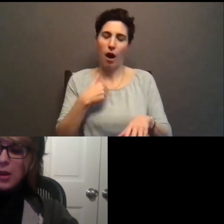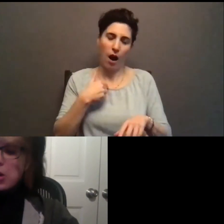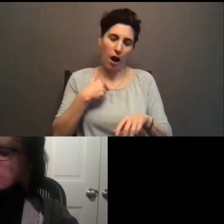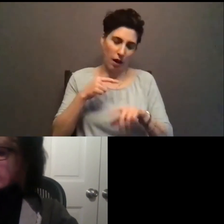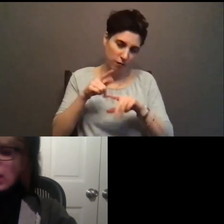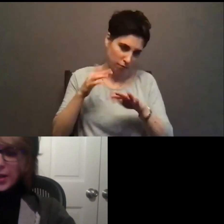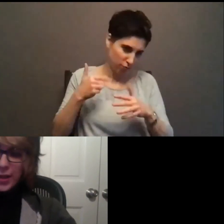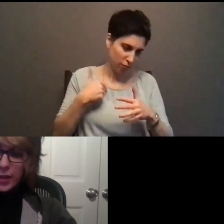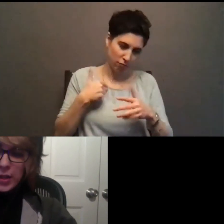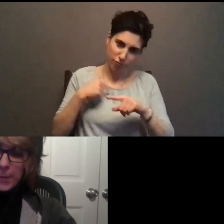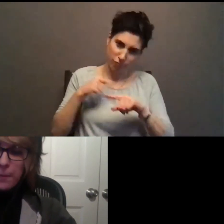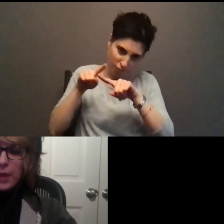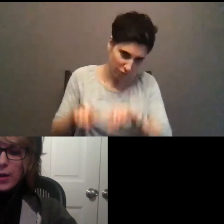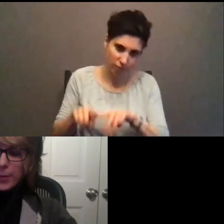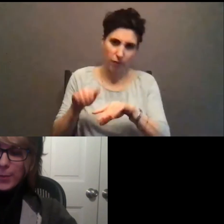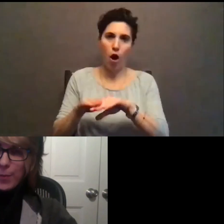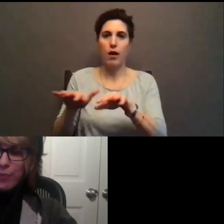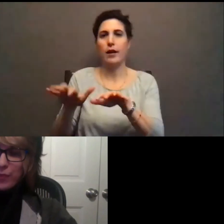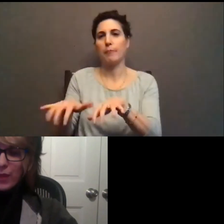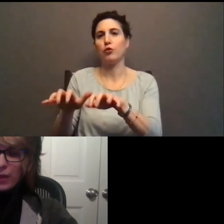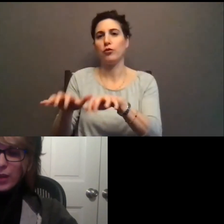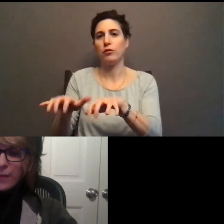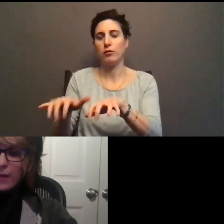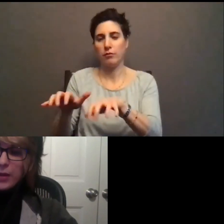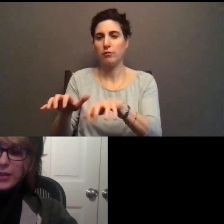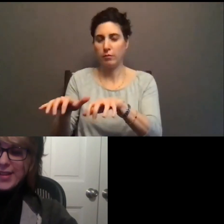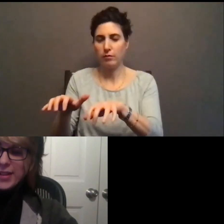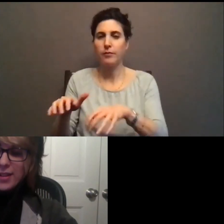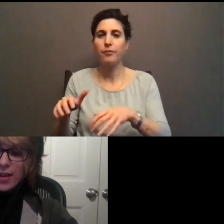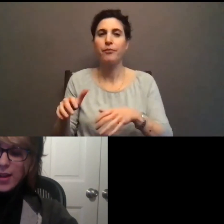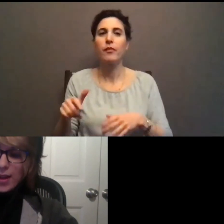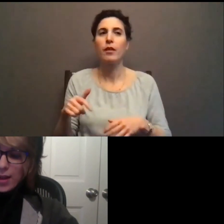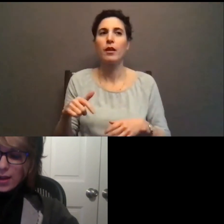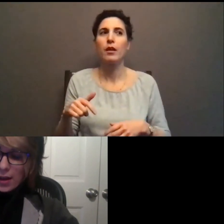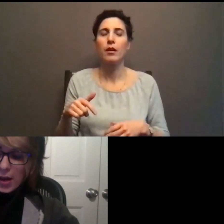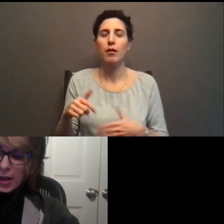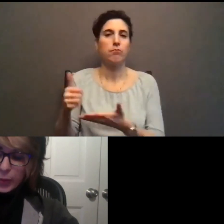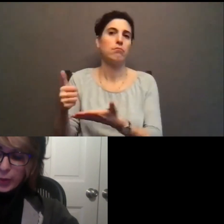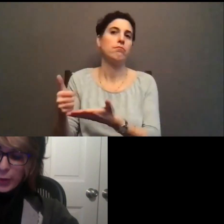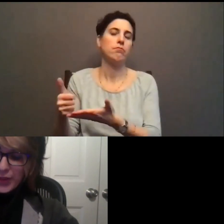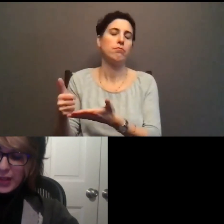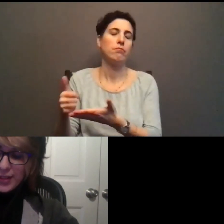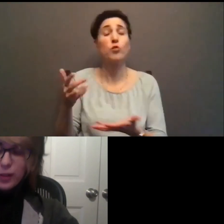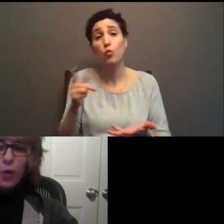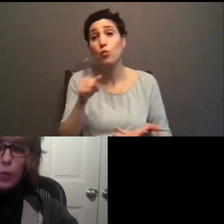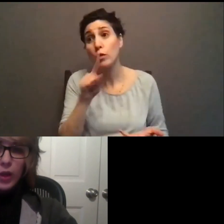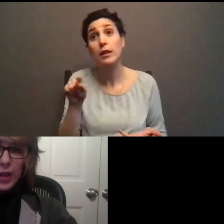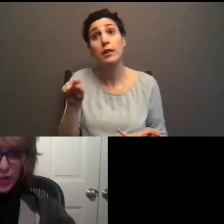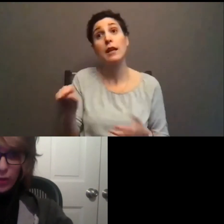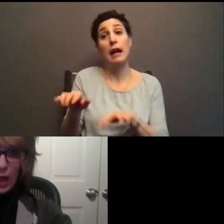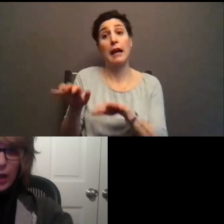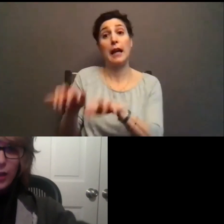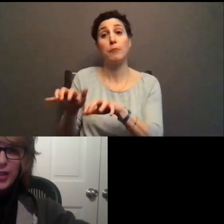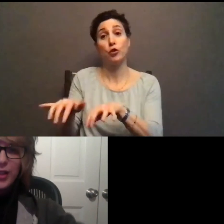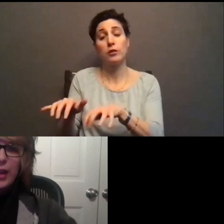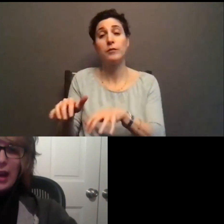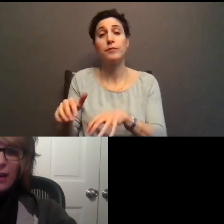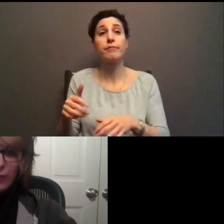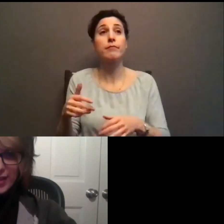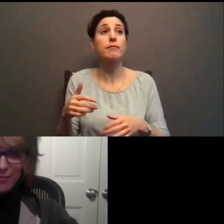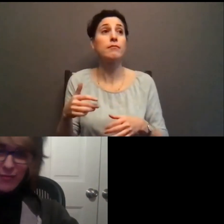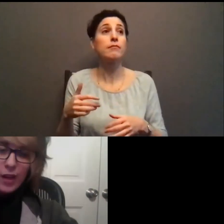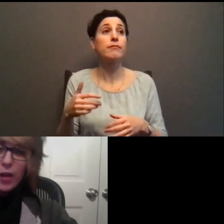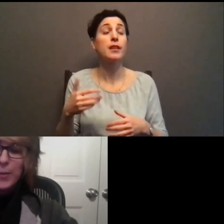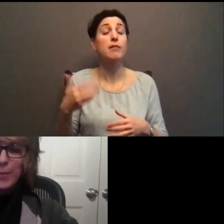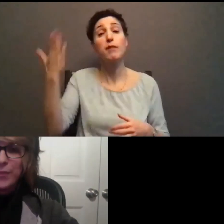relies on it, um, and finds it. It's one of those things that you don't realize you rely on until you